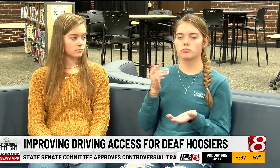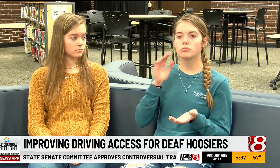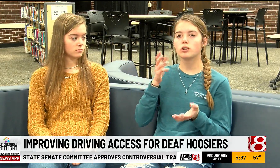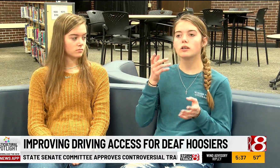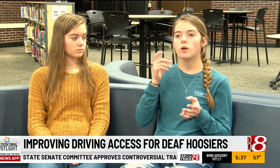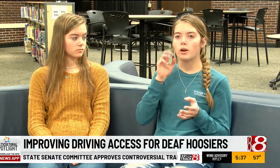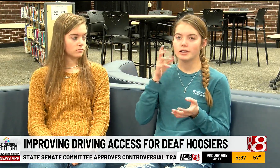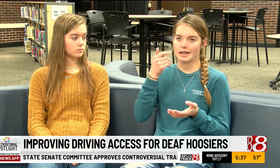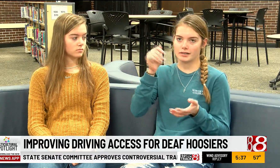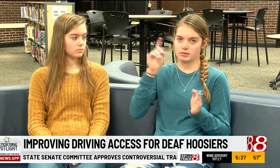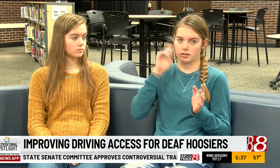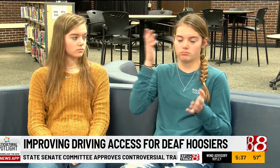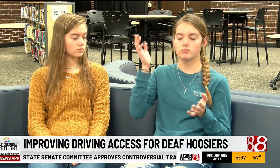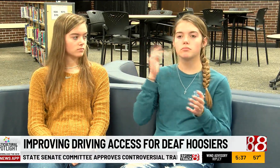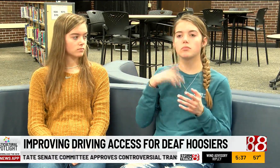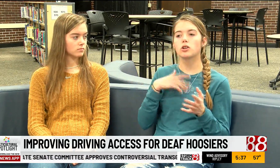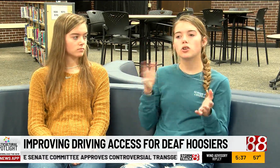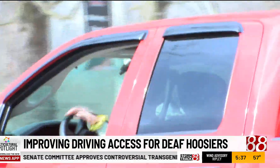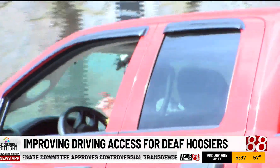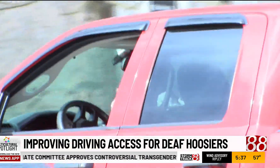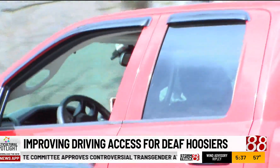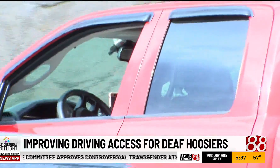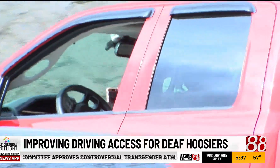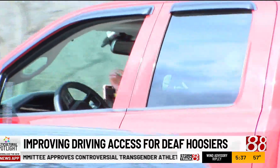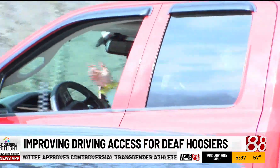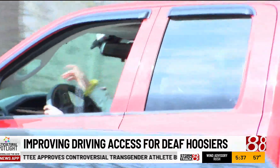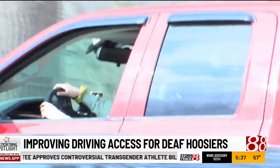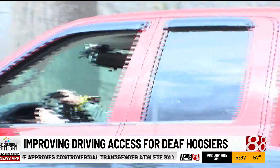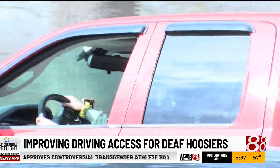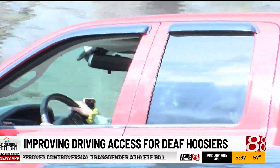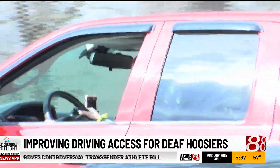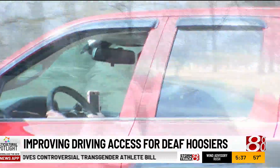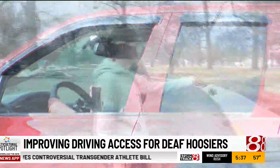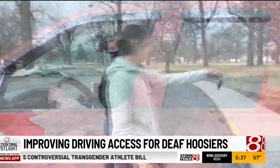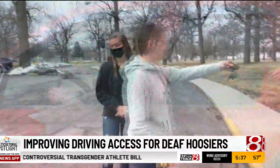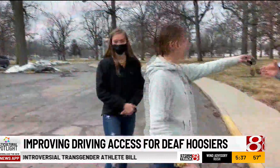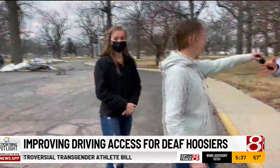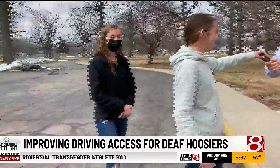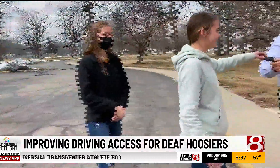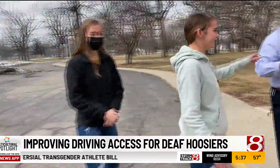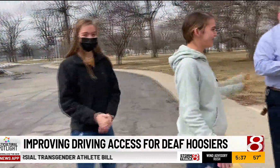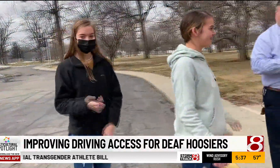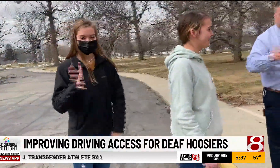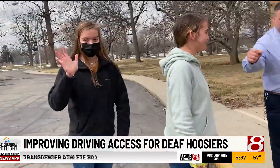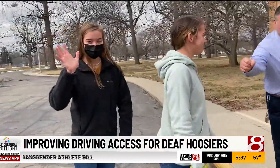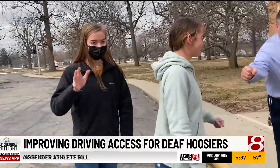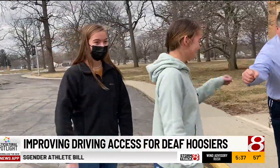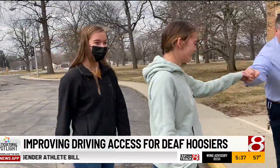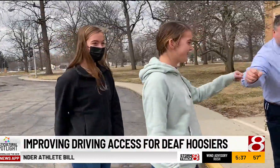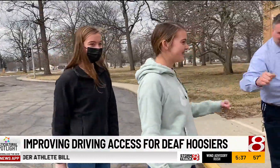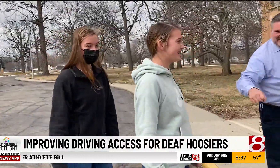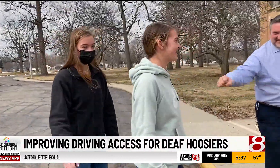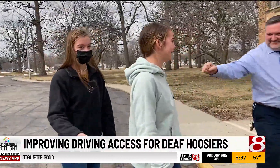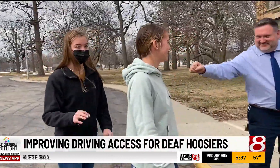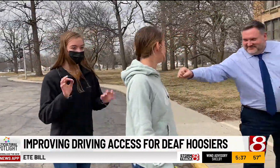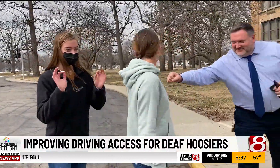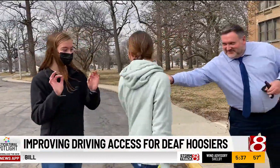Deaf to go take the test. Reporting in Indianapolis, Katira Winfrey, Wishtv, Wishtv,.com and follow us on Facebook.